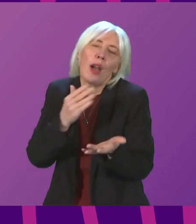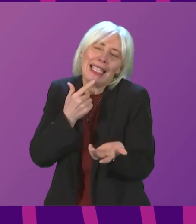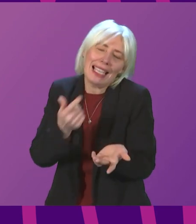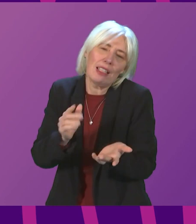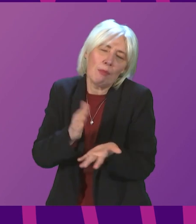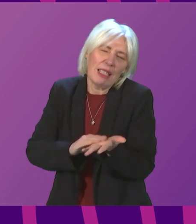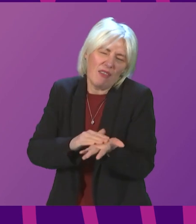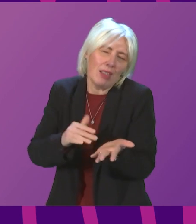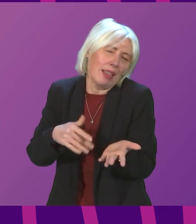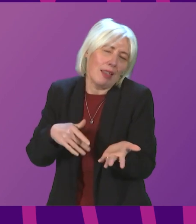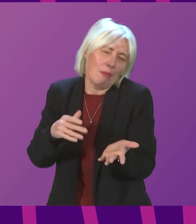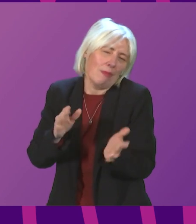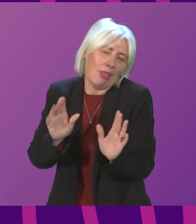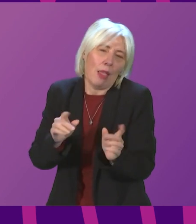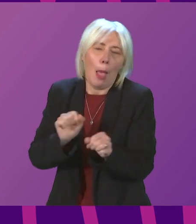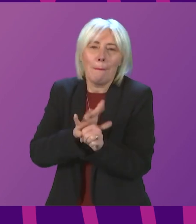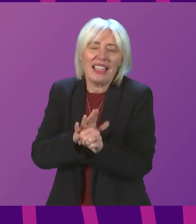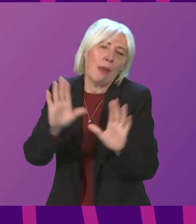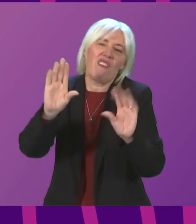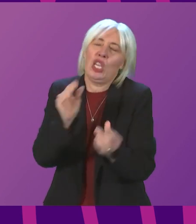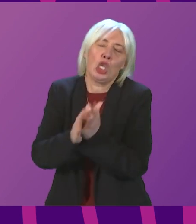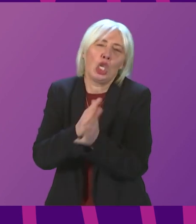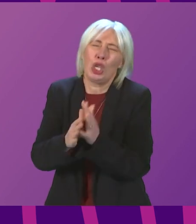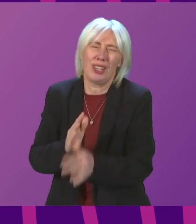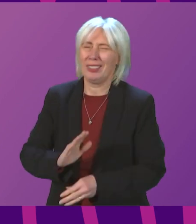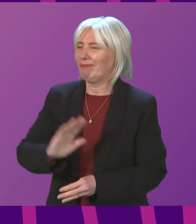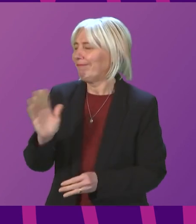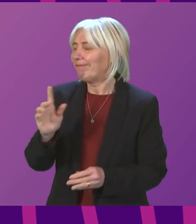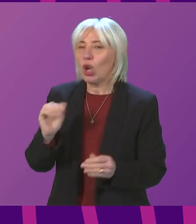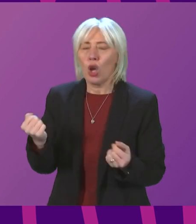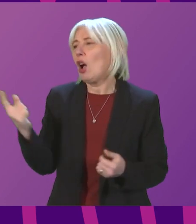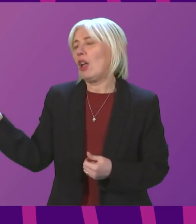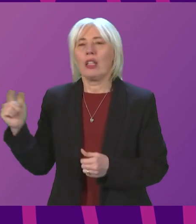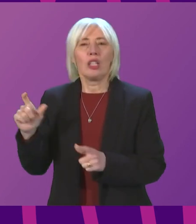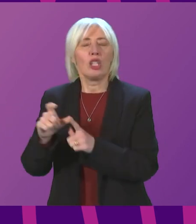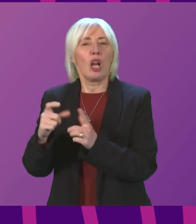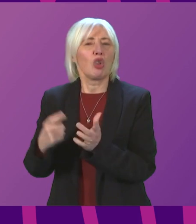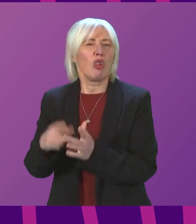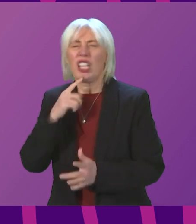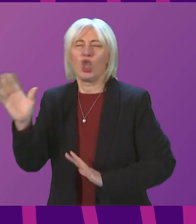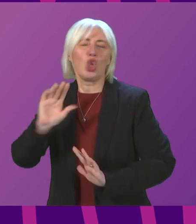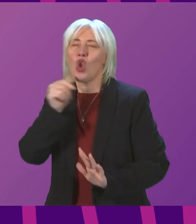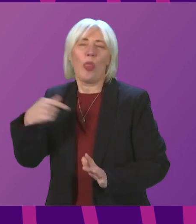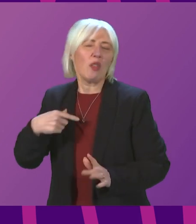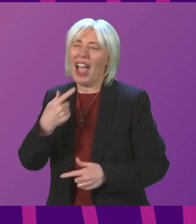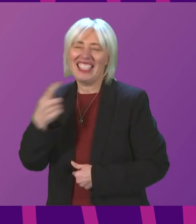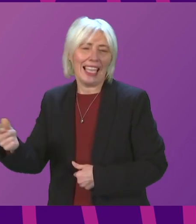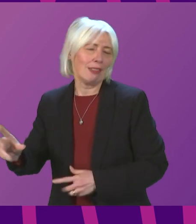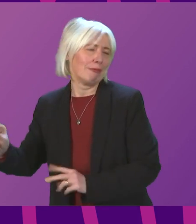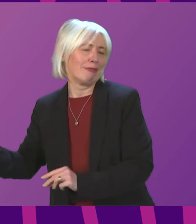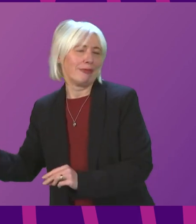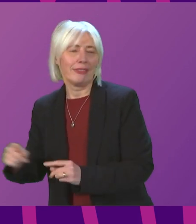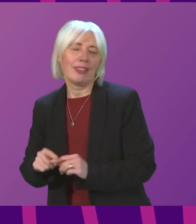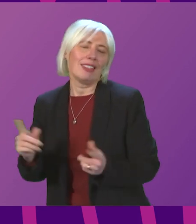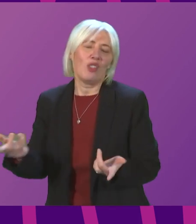pandemic is over. Yes, we are in a much stronger position because, he said, the figures